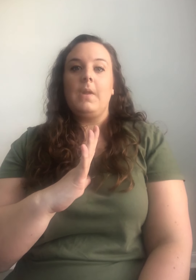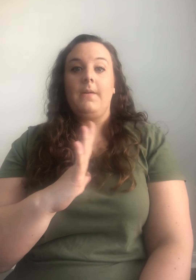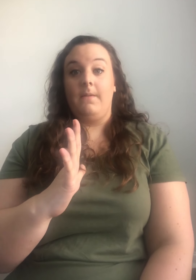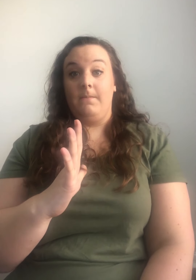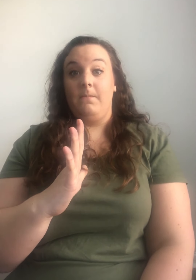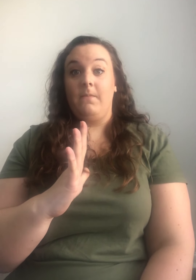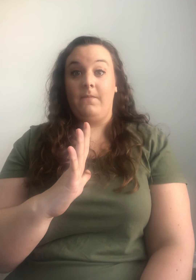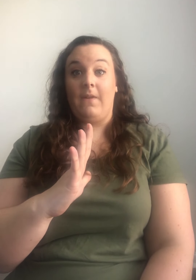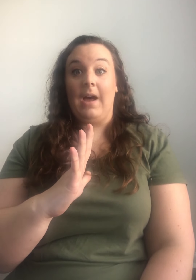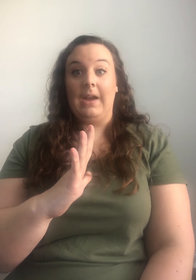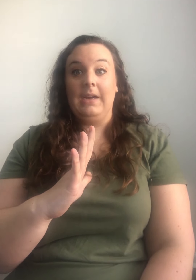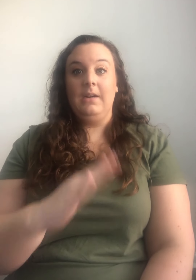We can